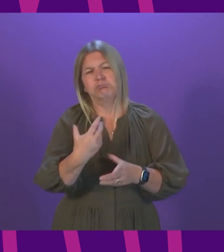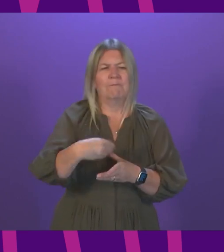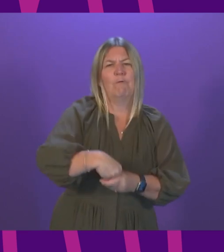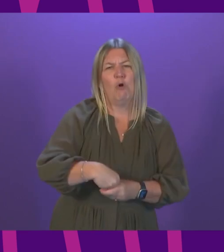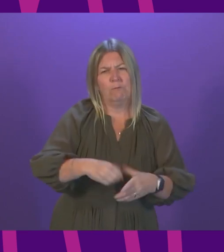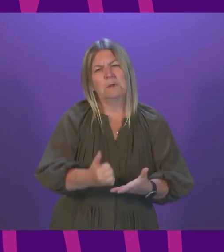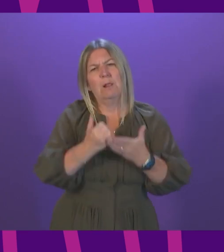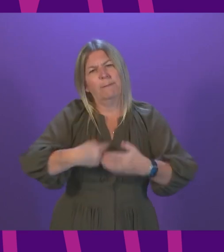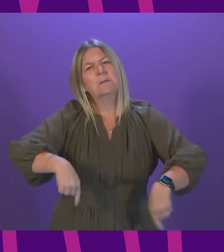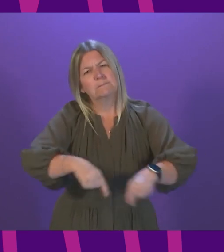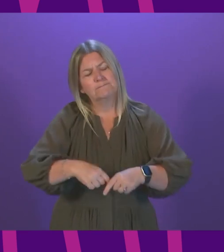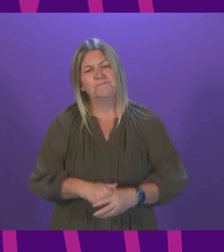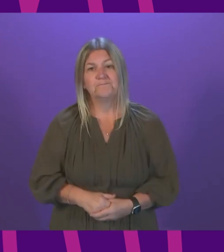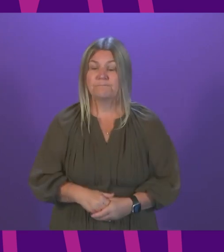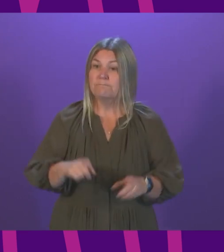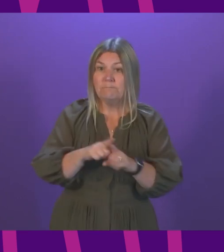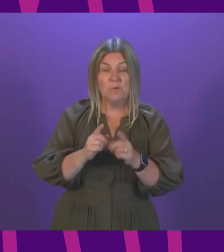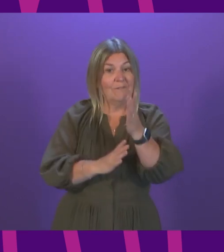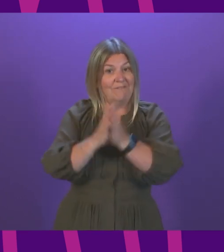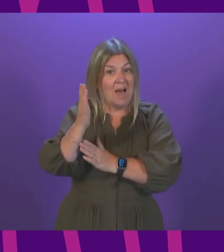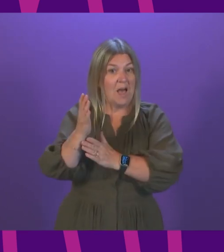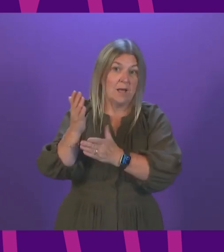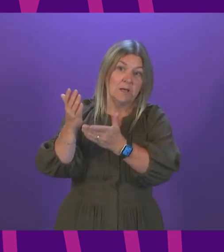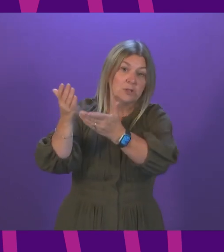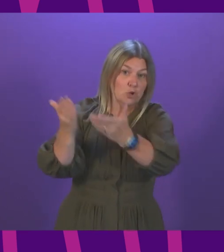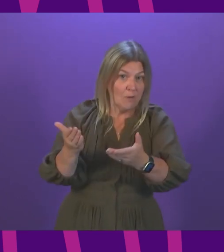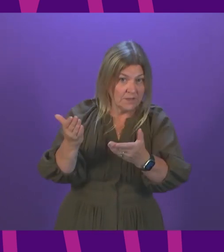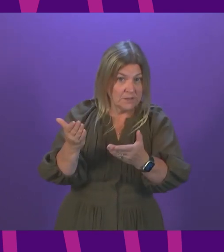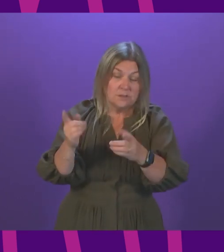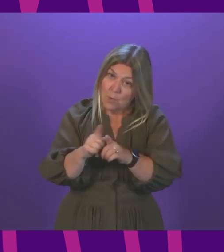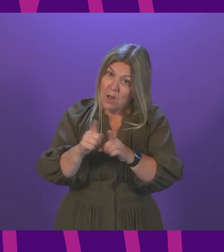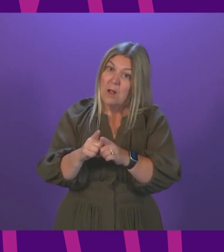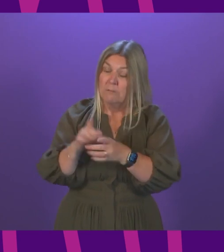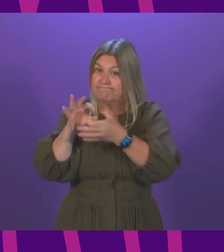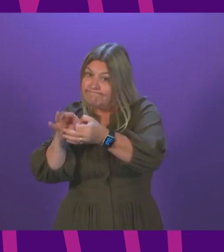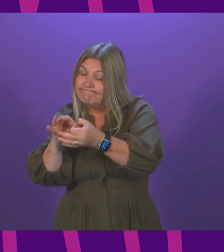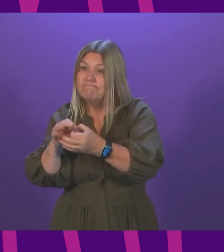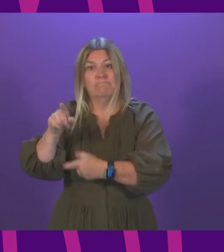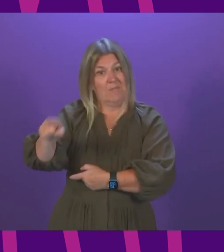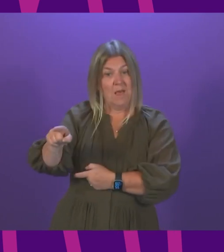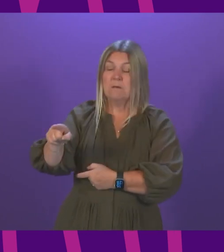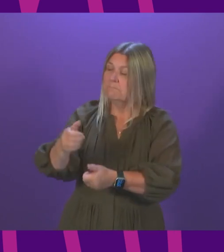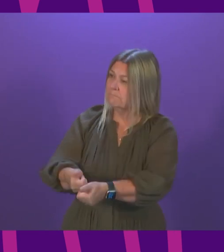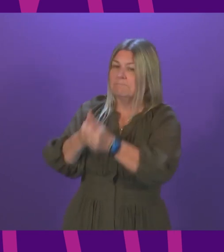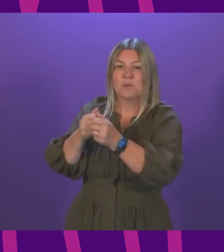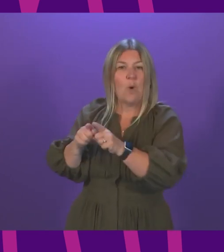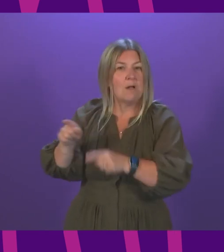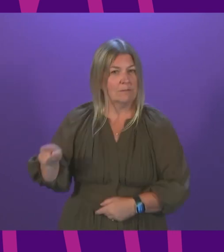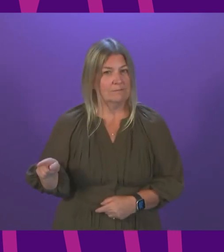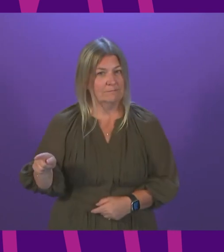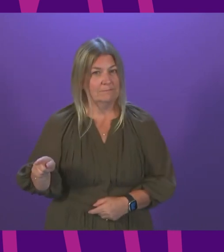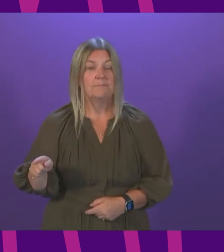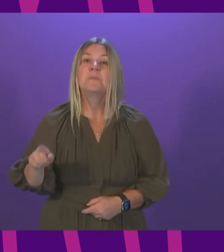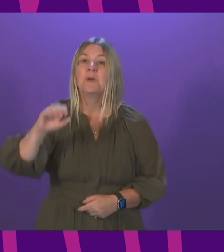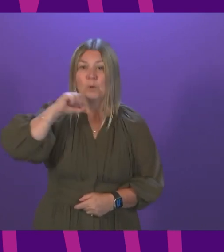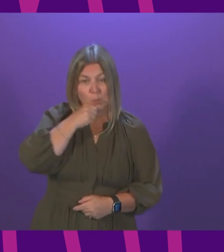I have also reached out to the Scottish Fire and Rescue Service. I am glad to say, in typical fashion, they have risen to our call. They will scale up the